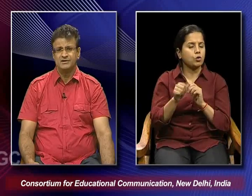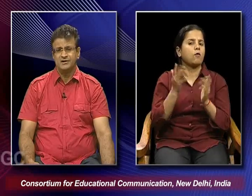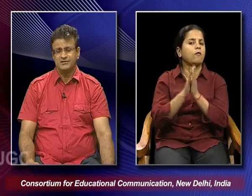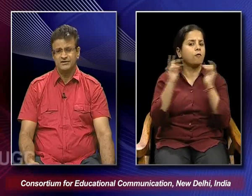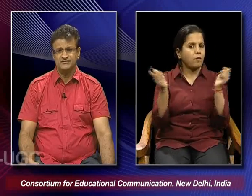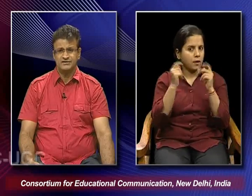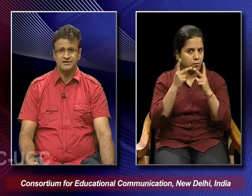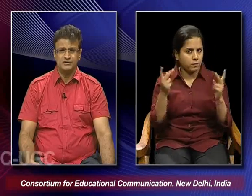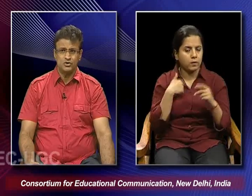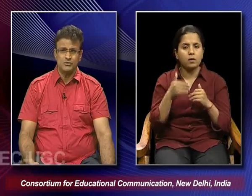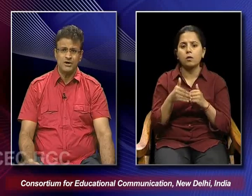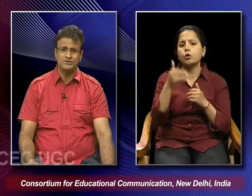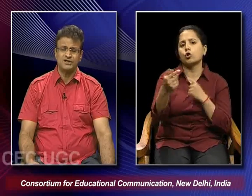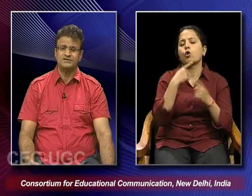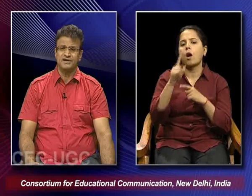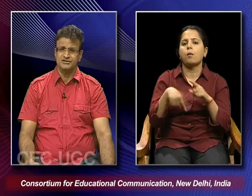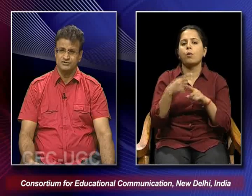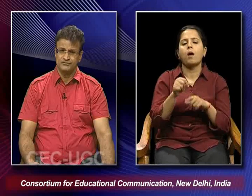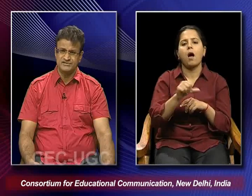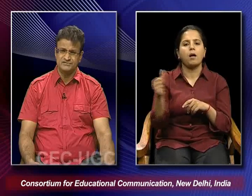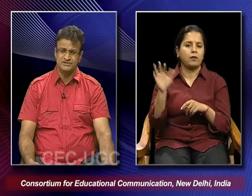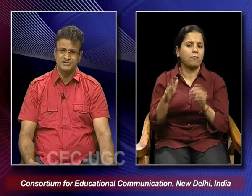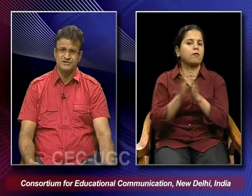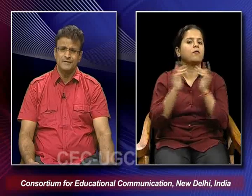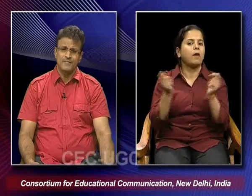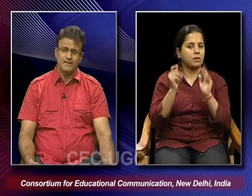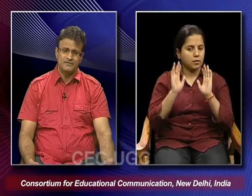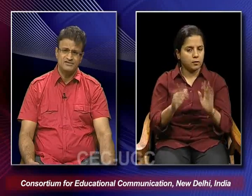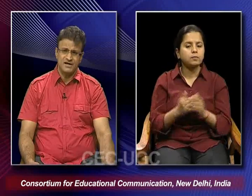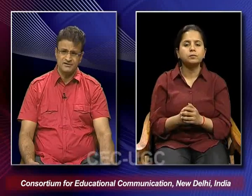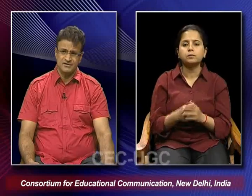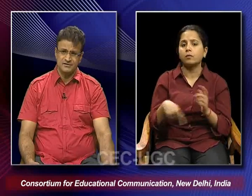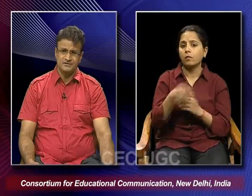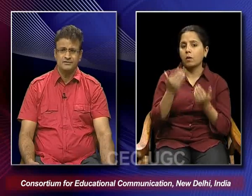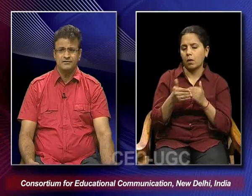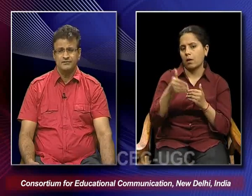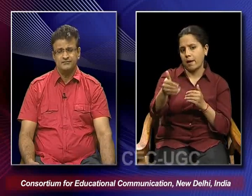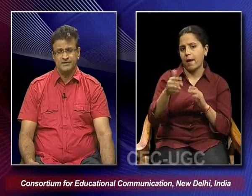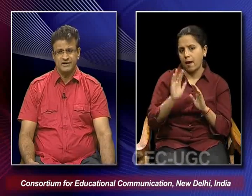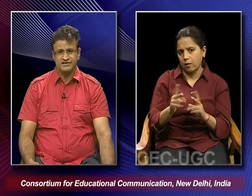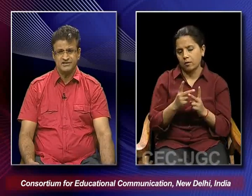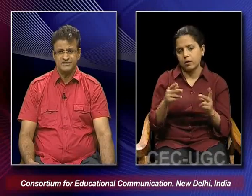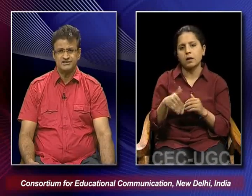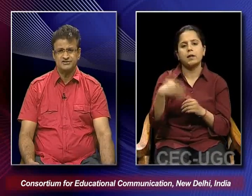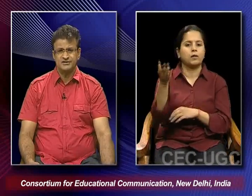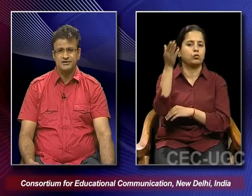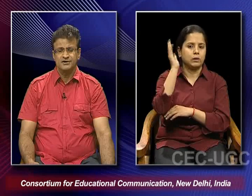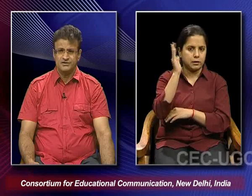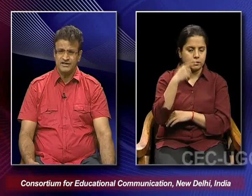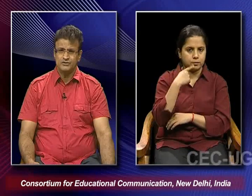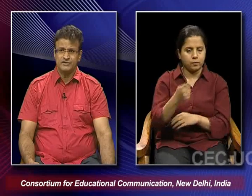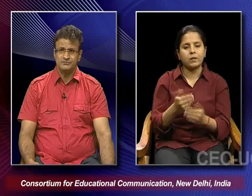we will further talk about the other kinds of festivals which are there in our next lectures.